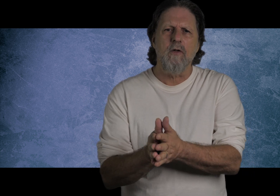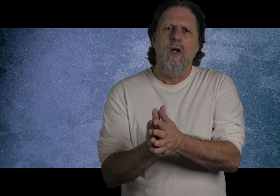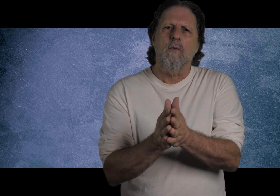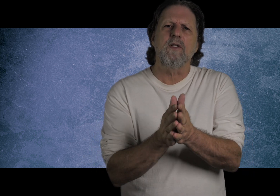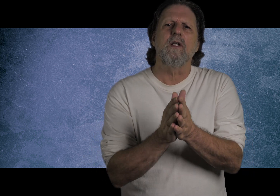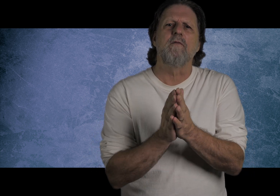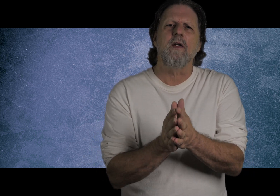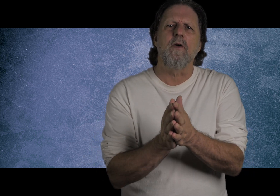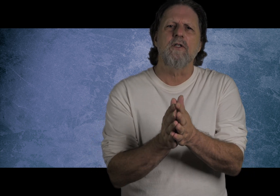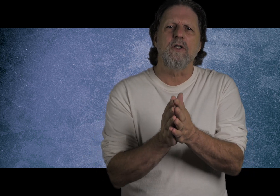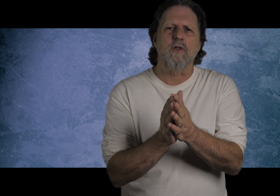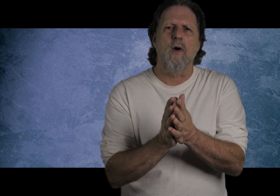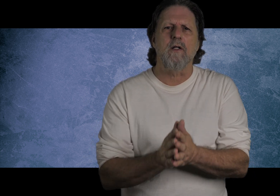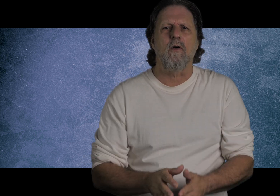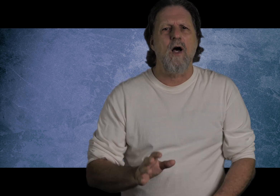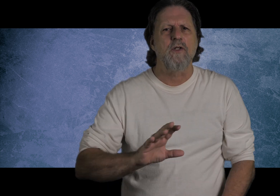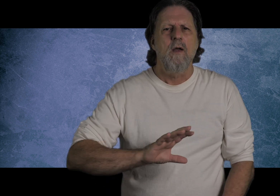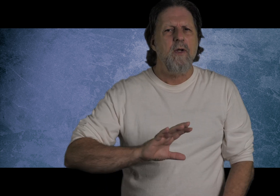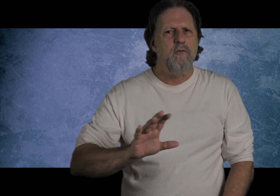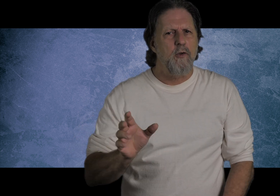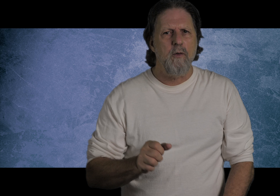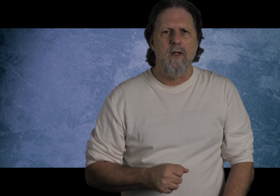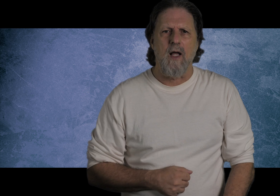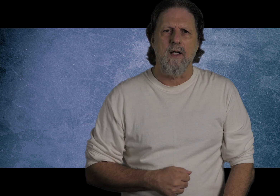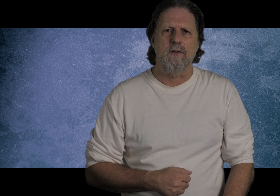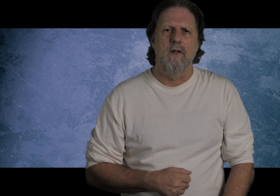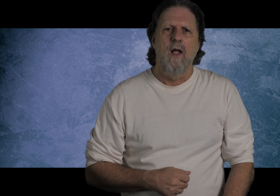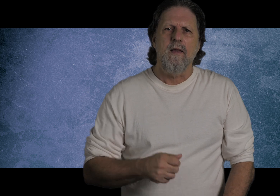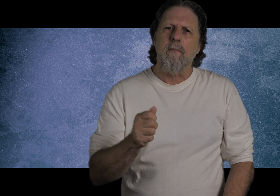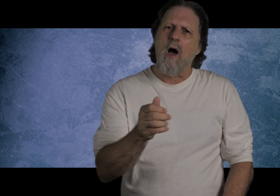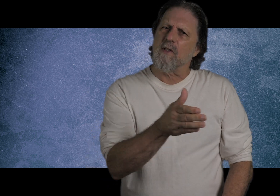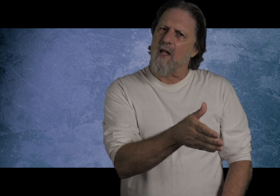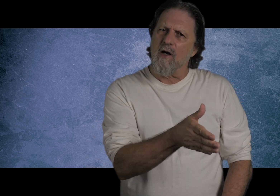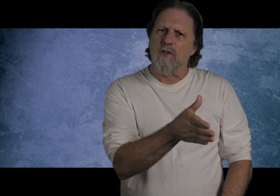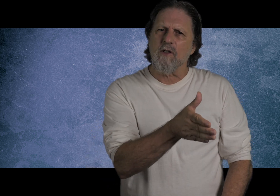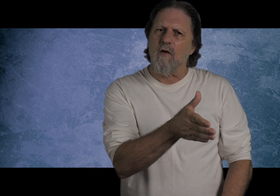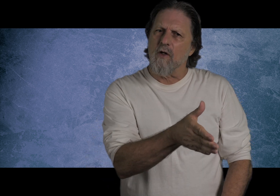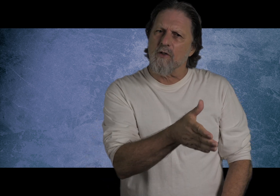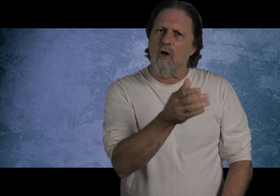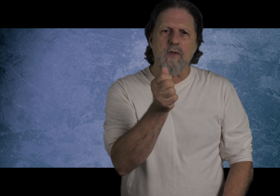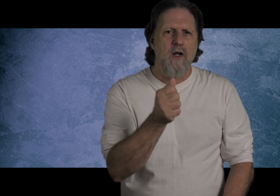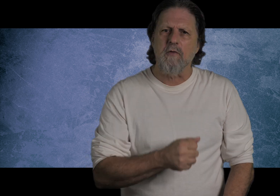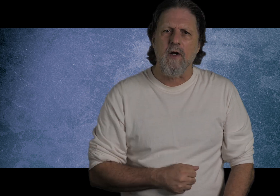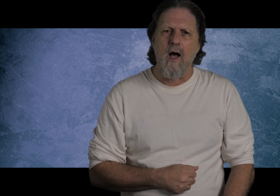we see the victory Jesus won at the cross being fully realized. That promise thousands of years ago was never forgotten.